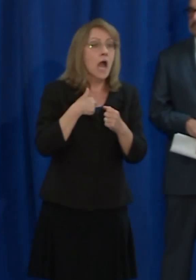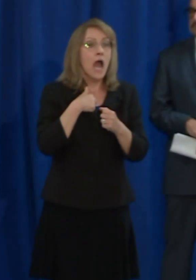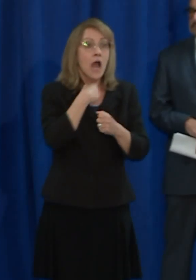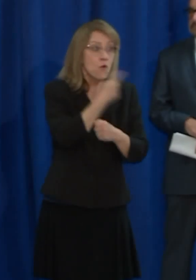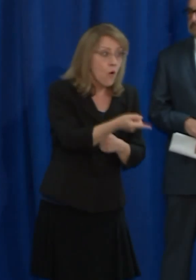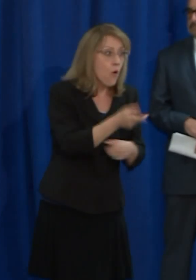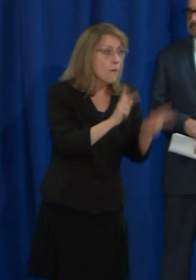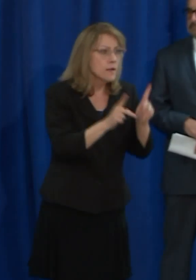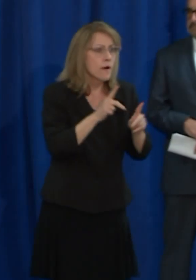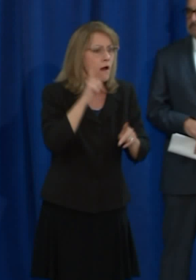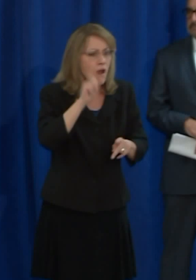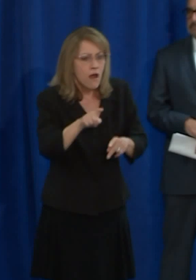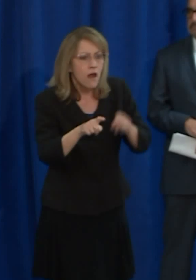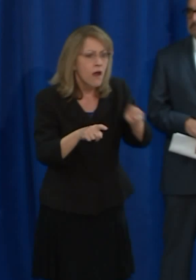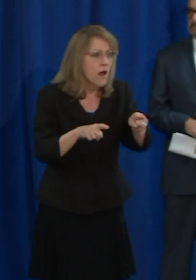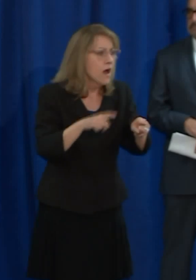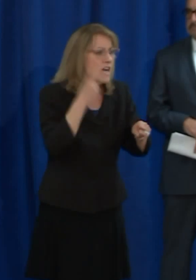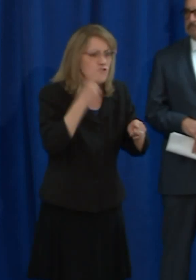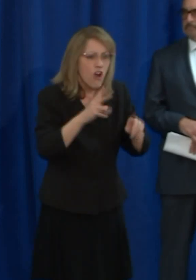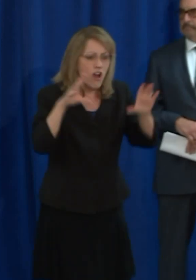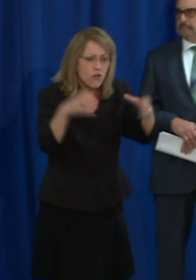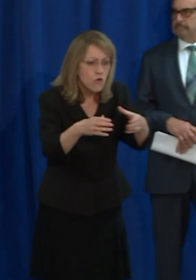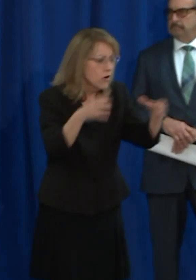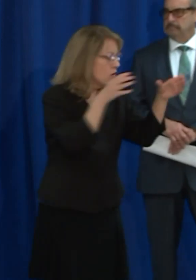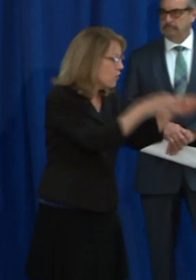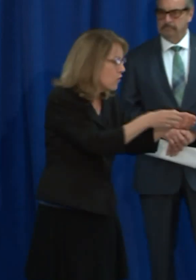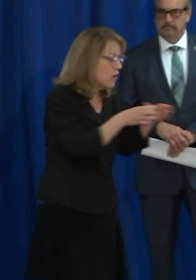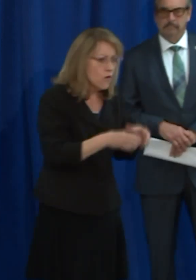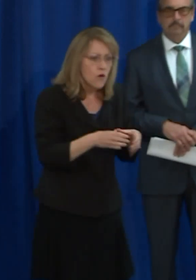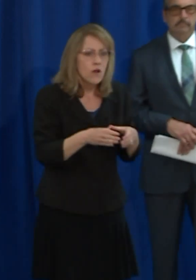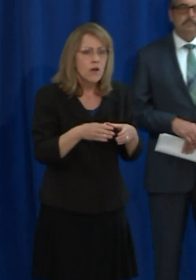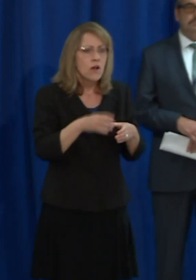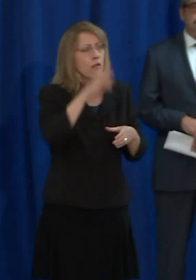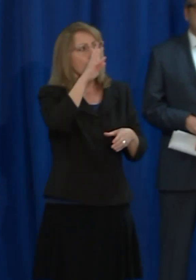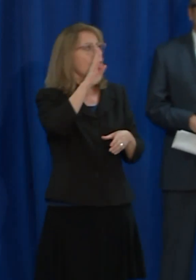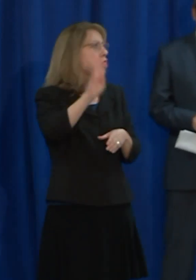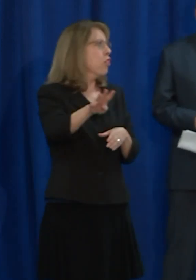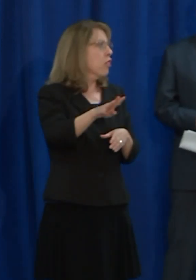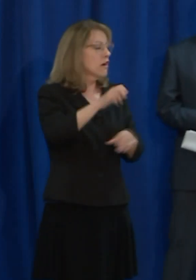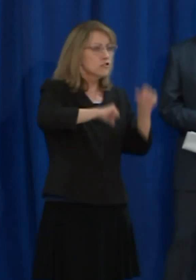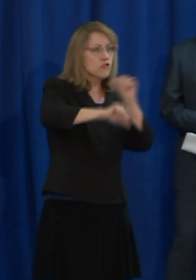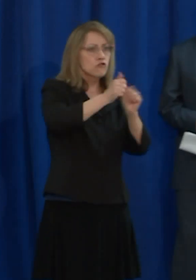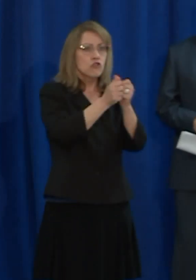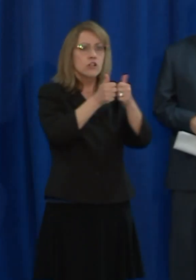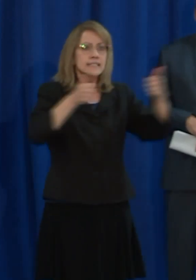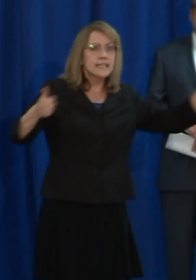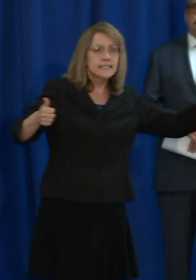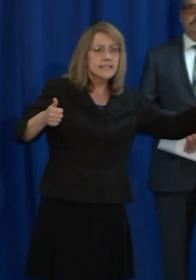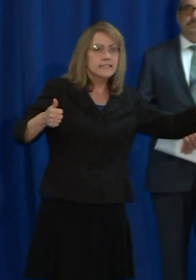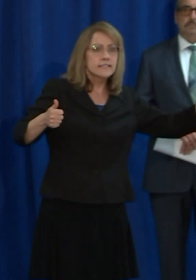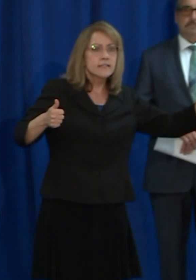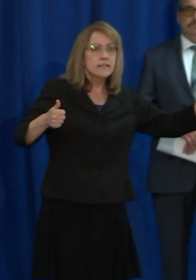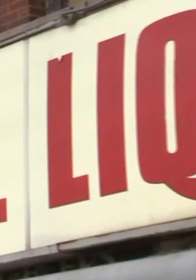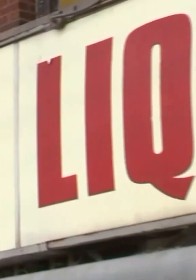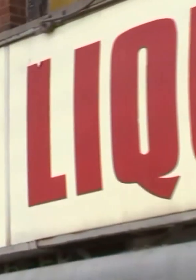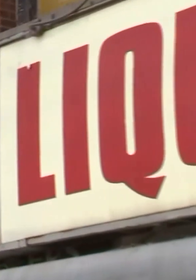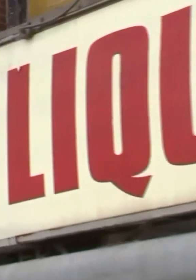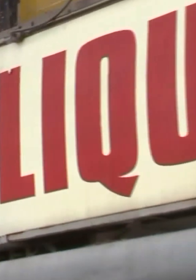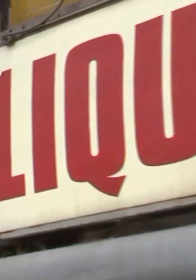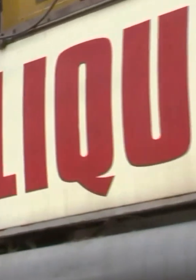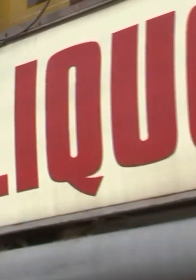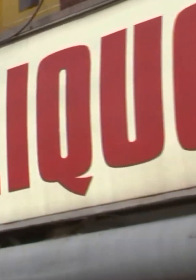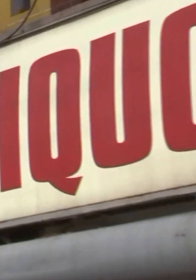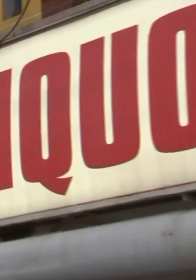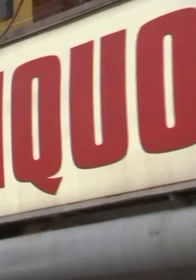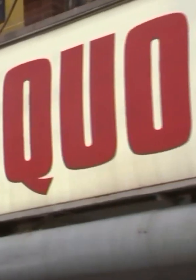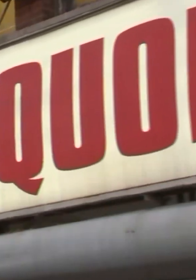in clusters, not abiding by the social distancing rules to break it up. The mayor